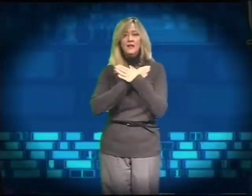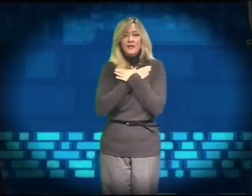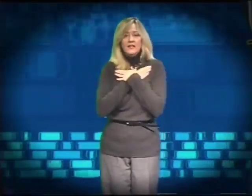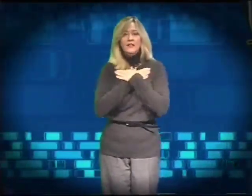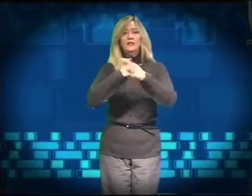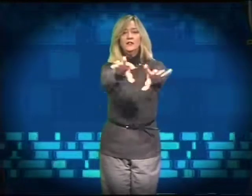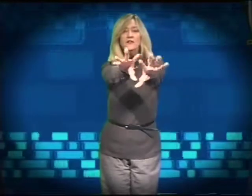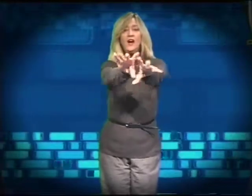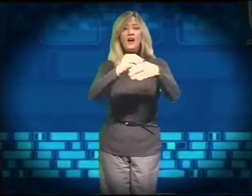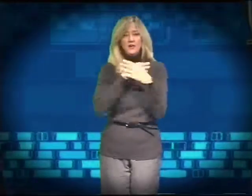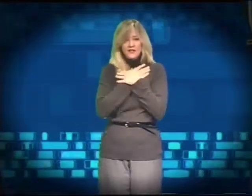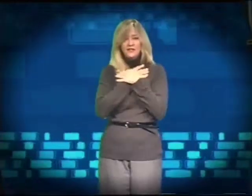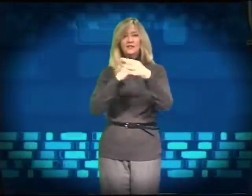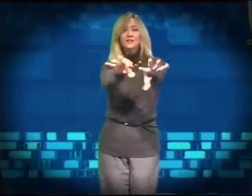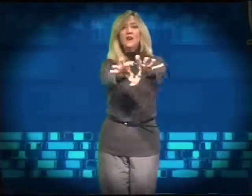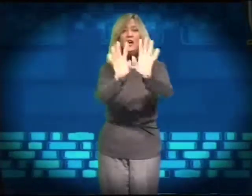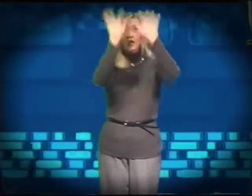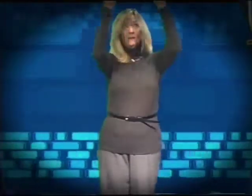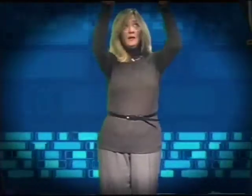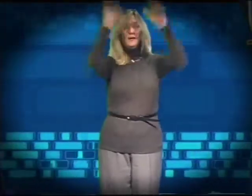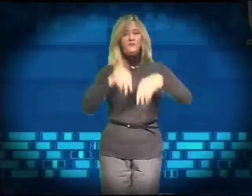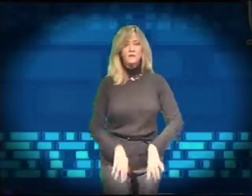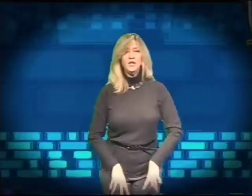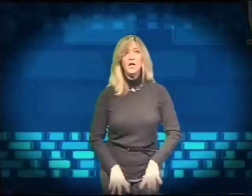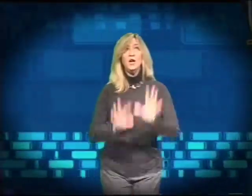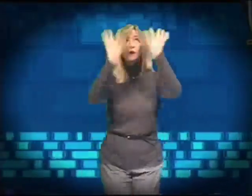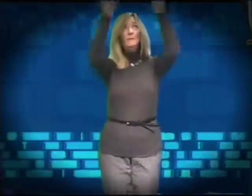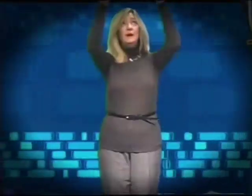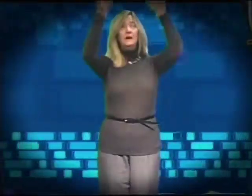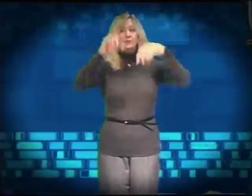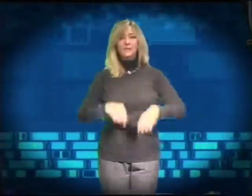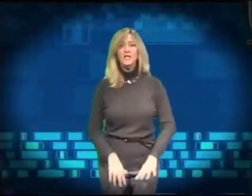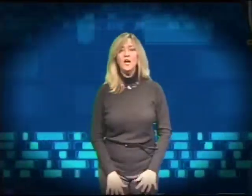Near, far, near, far. Above, below. Above, below.